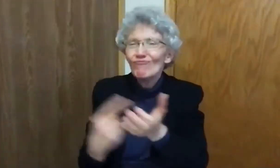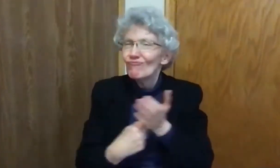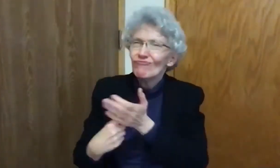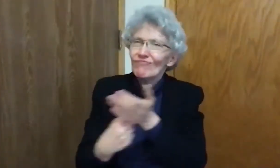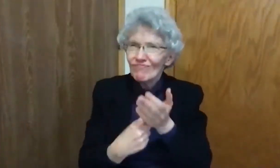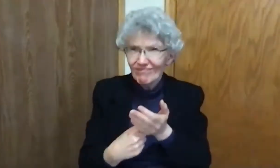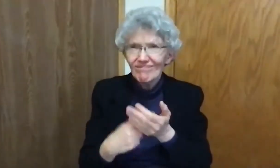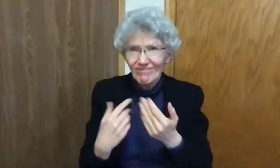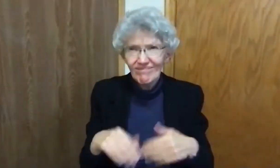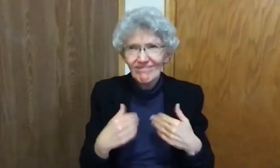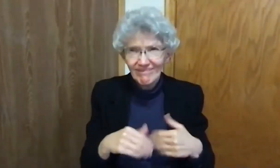built our synagogue for us.